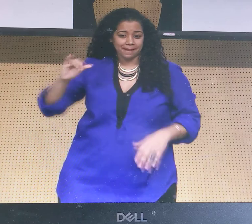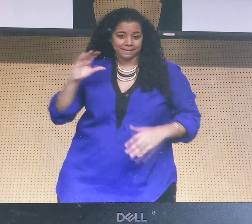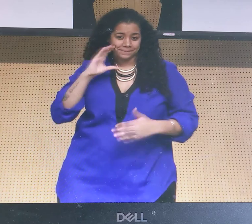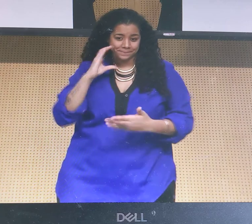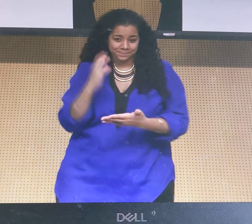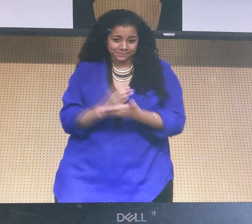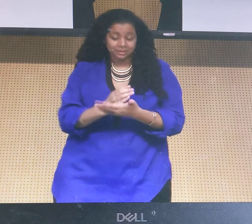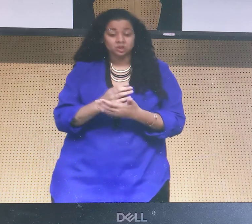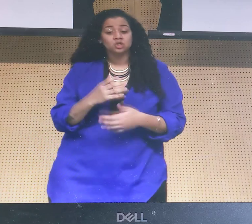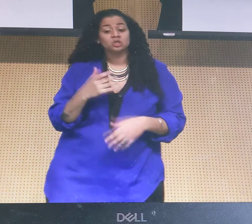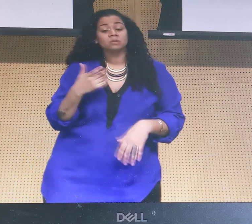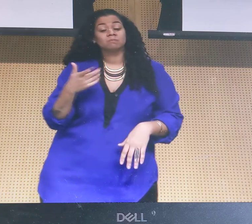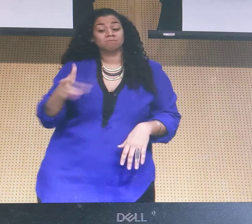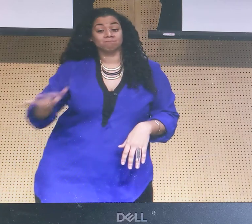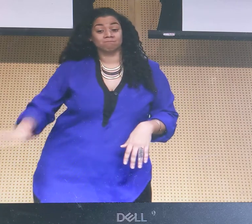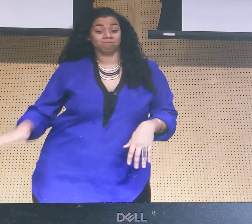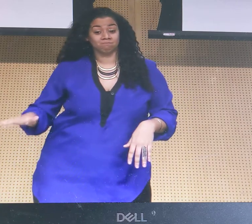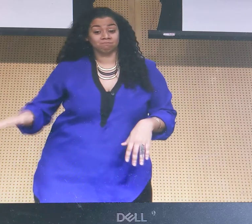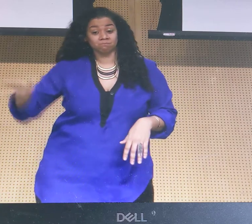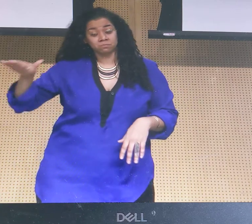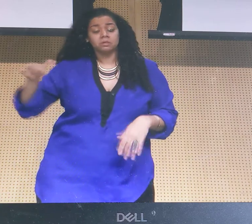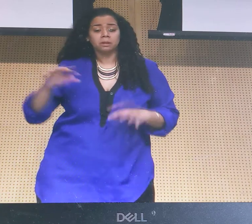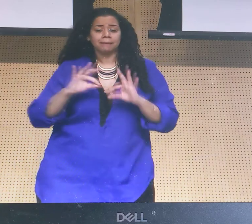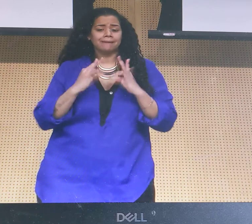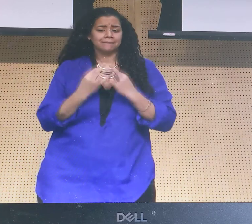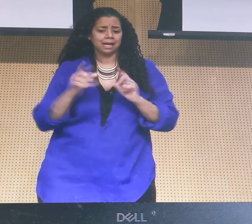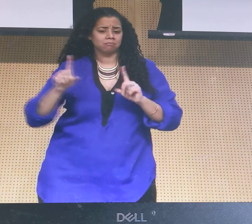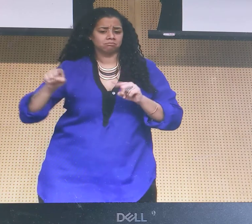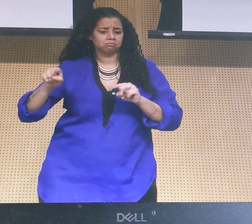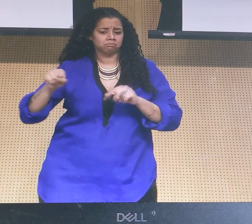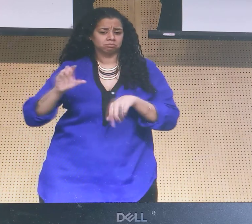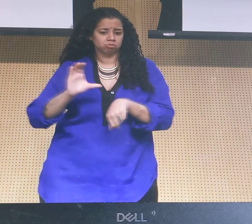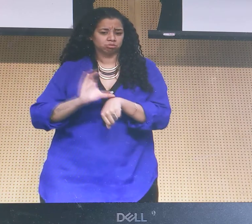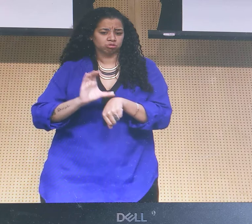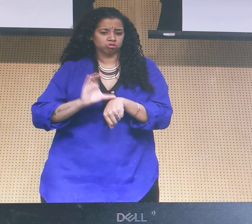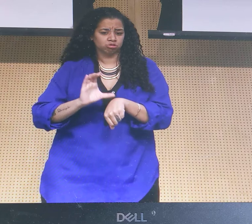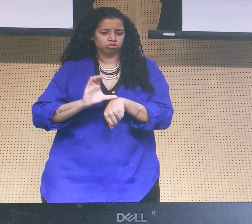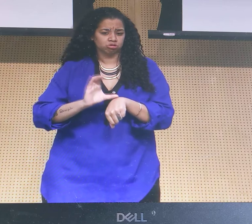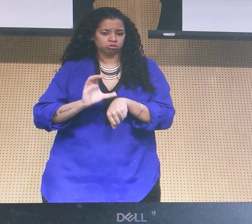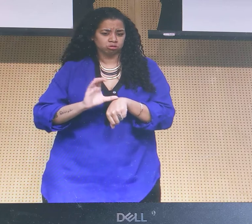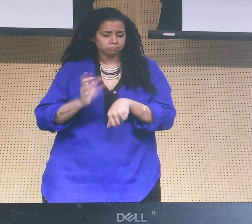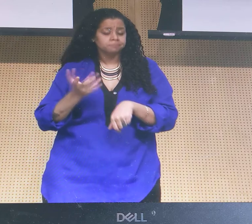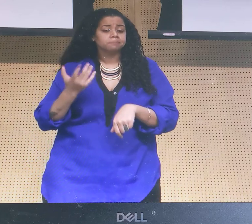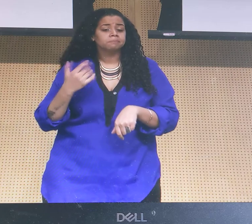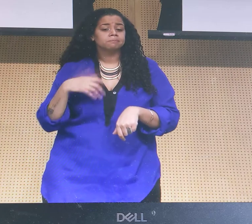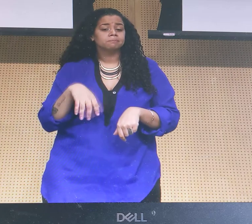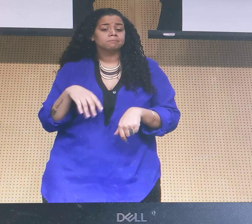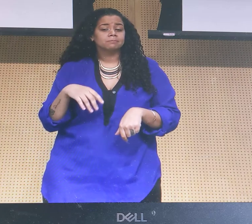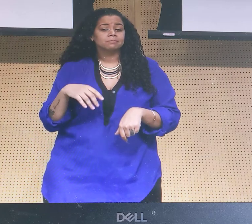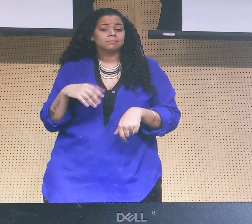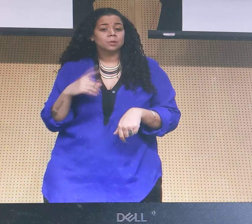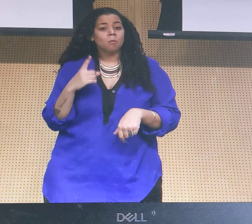for choosing this picture. When I was a kid, my family and I would often go to church.